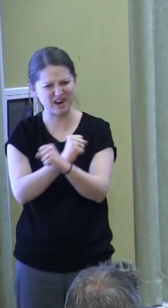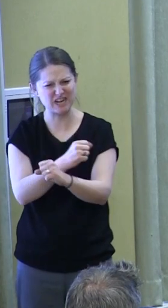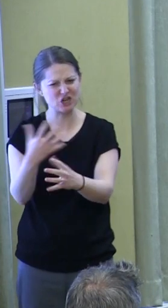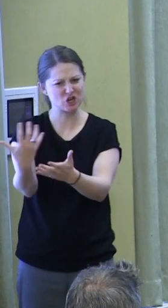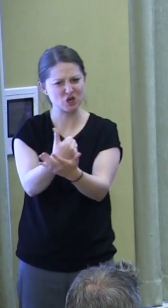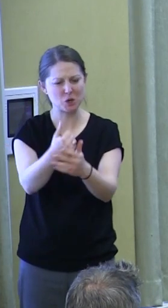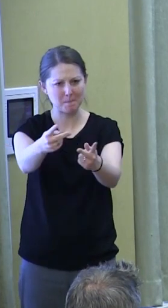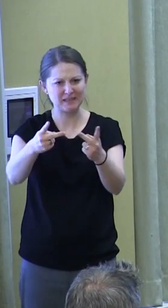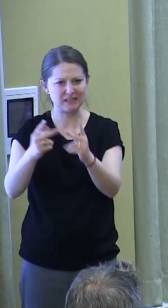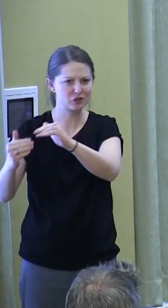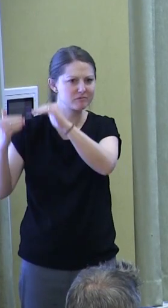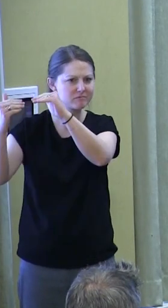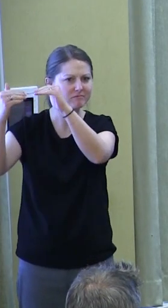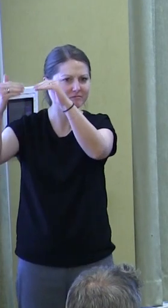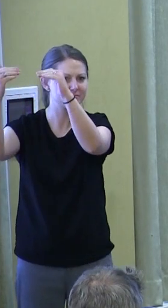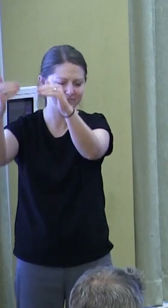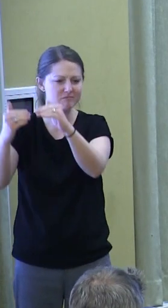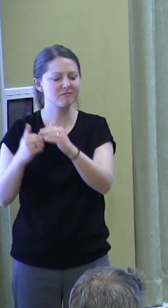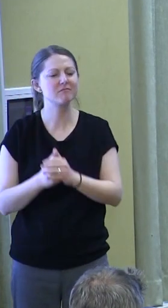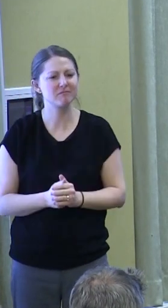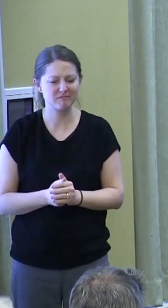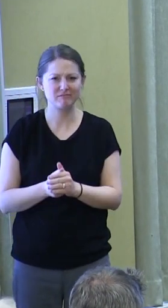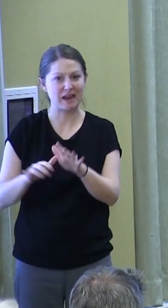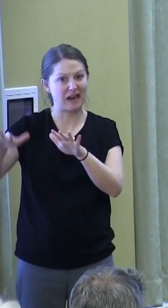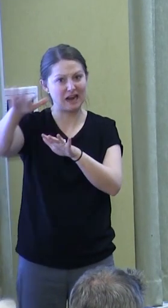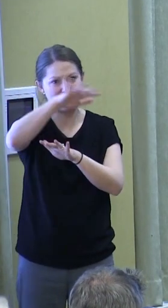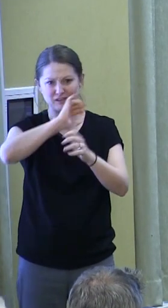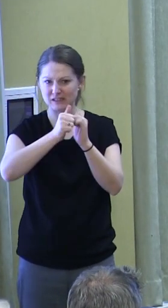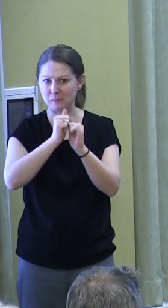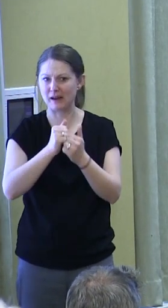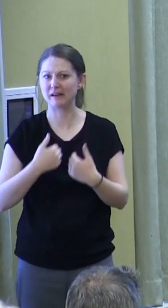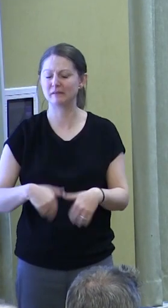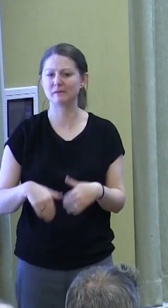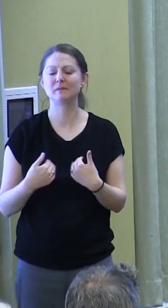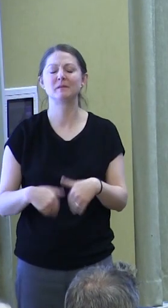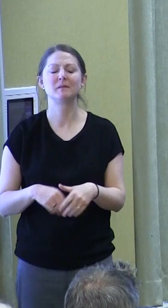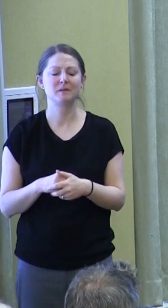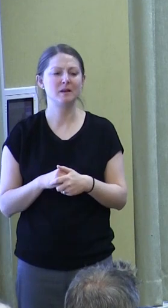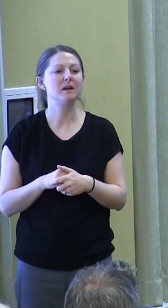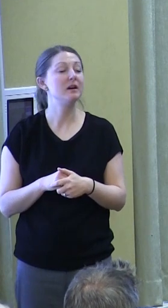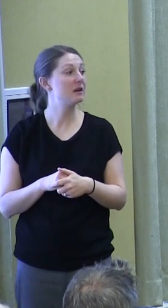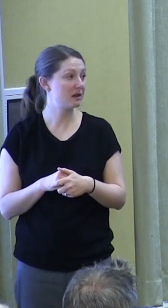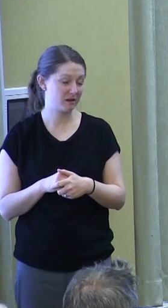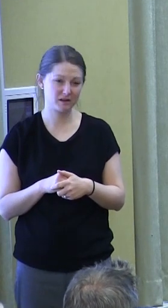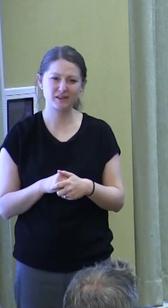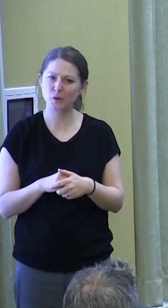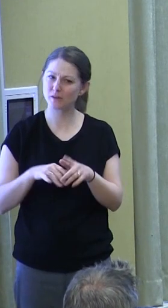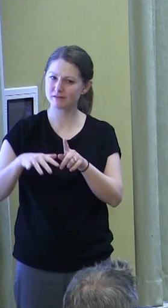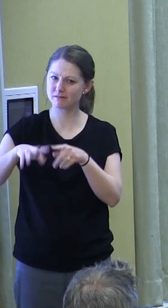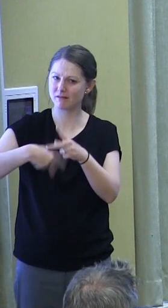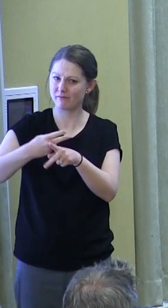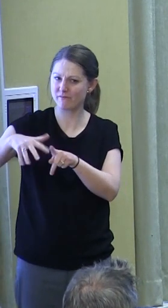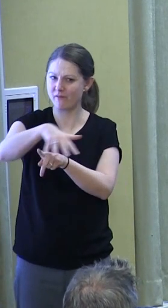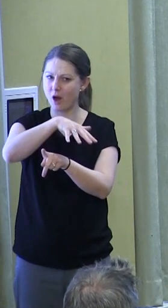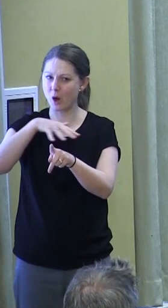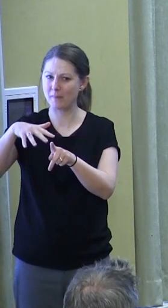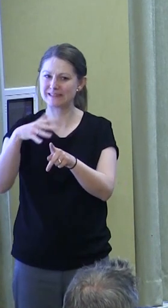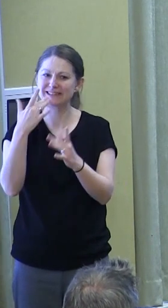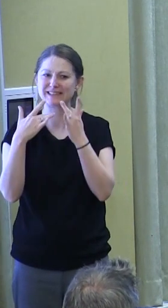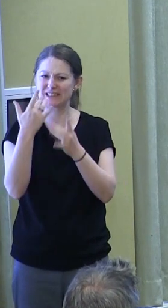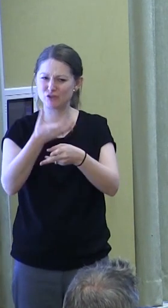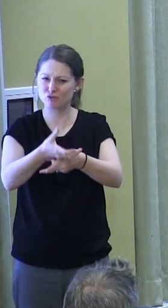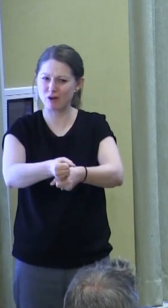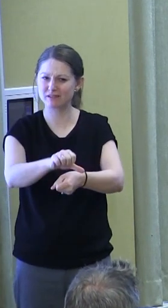earn one's position, to earn one's goods in a competitive marketplace. This sort of environment lacks